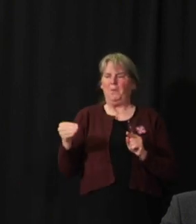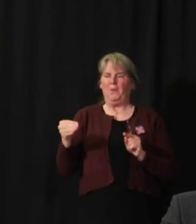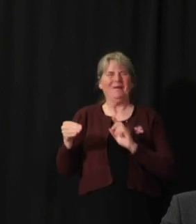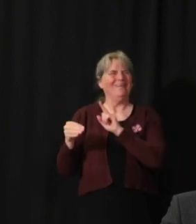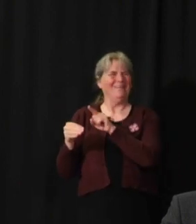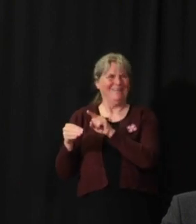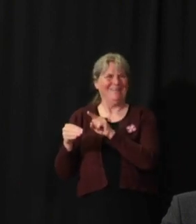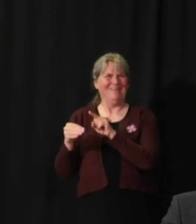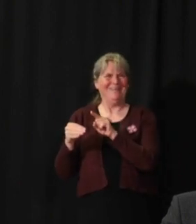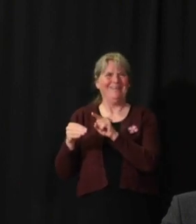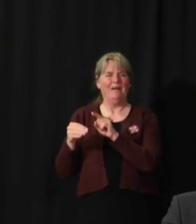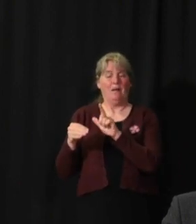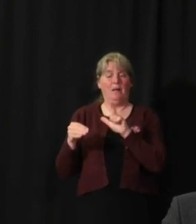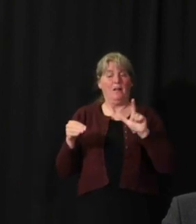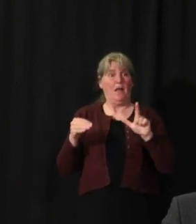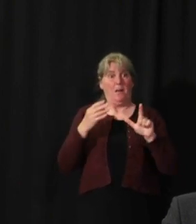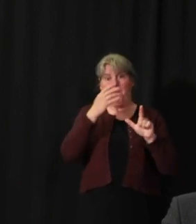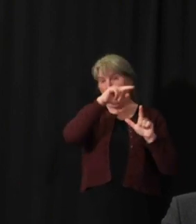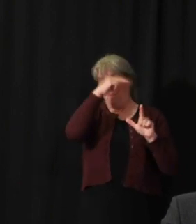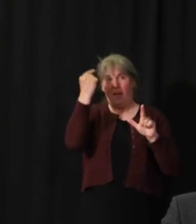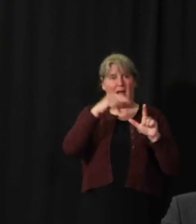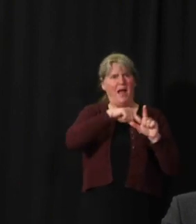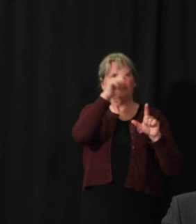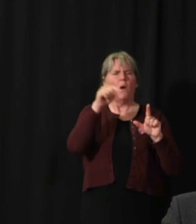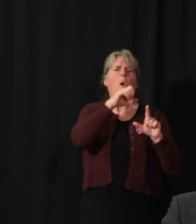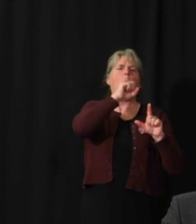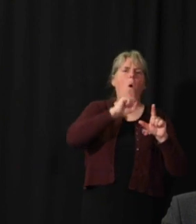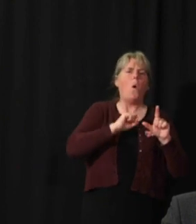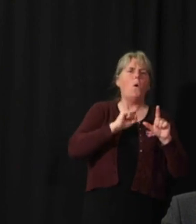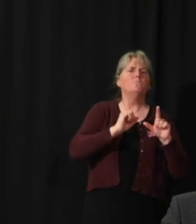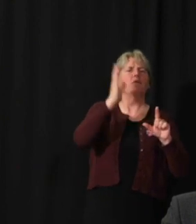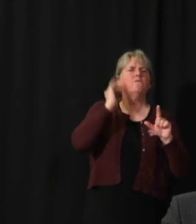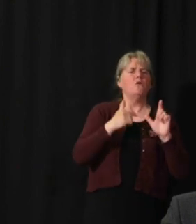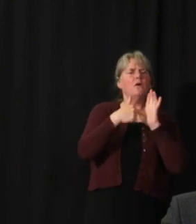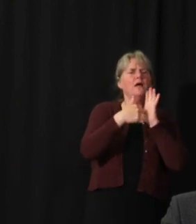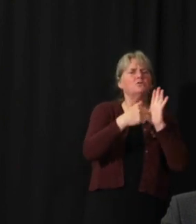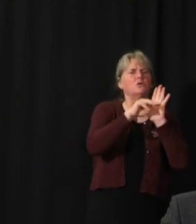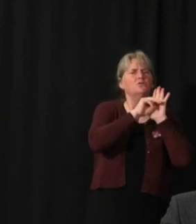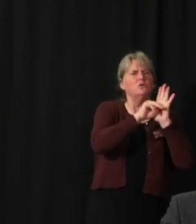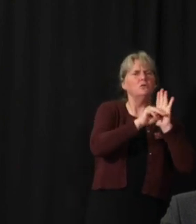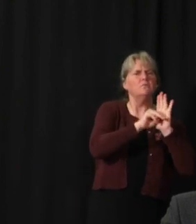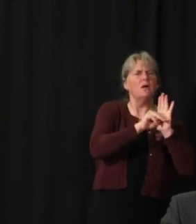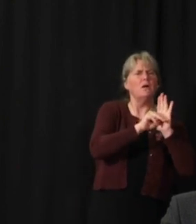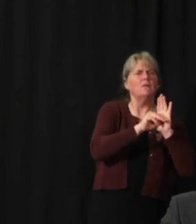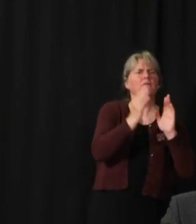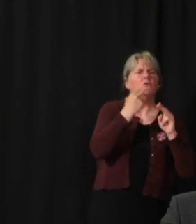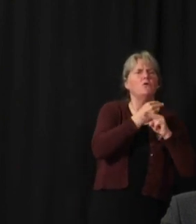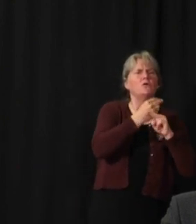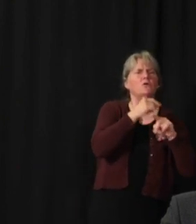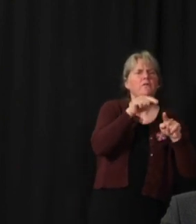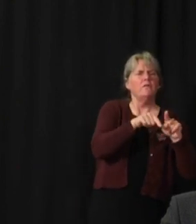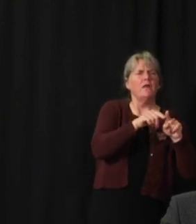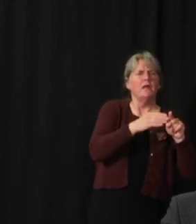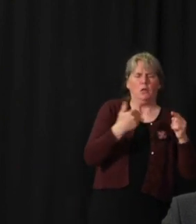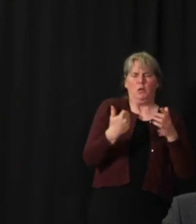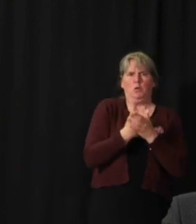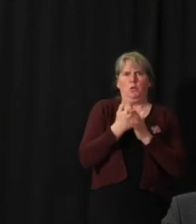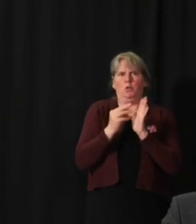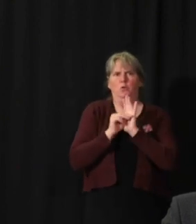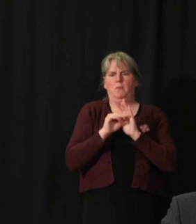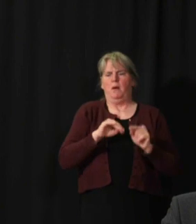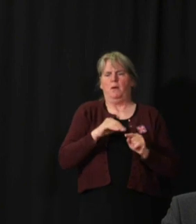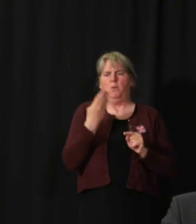the left side, you show the kind of the old peak with the older model that we used compared to the new peak.